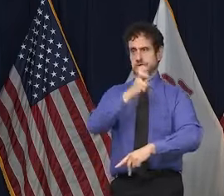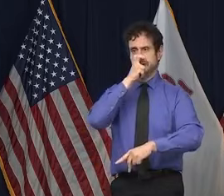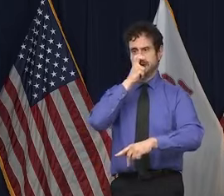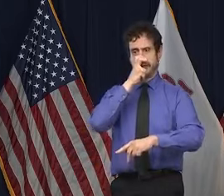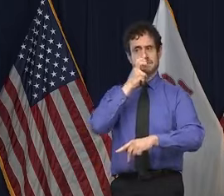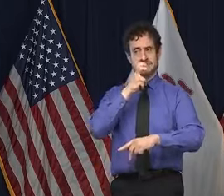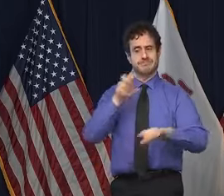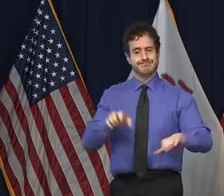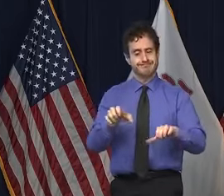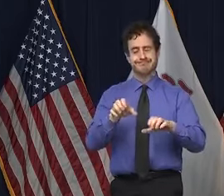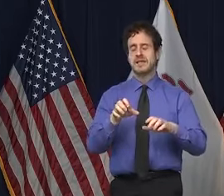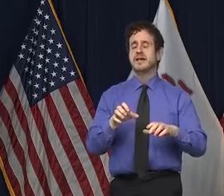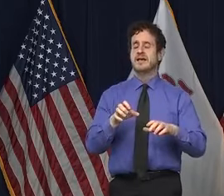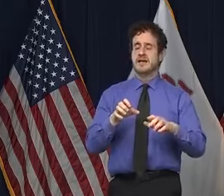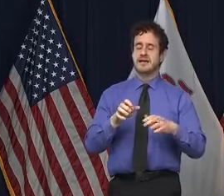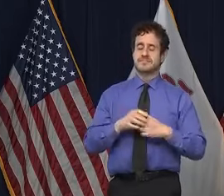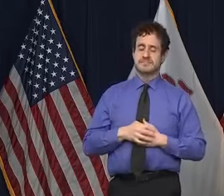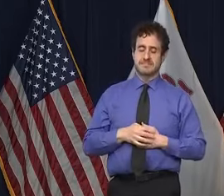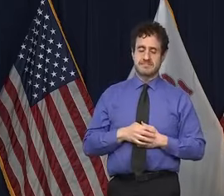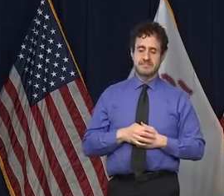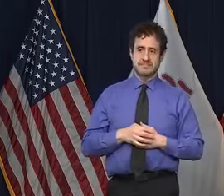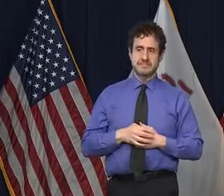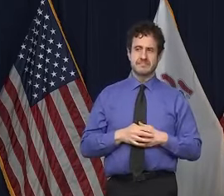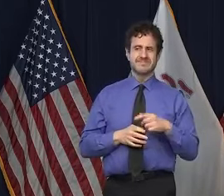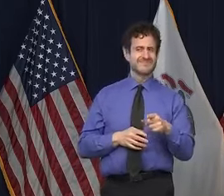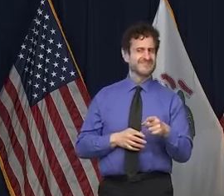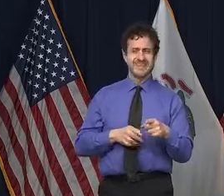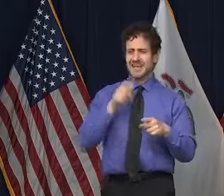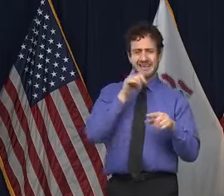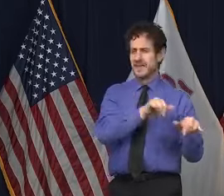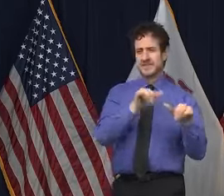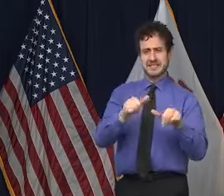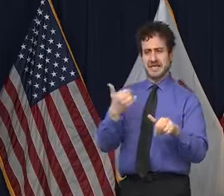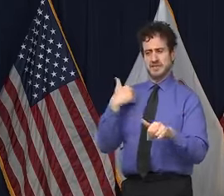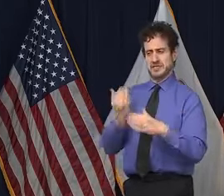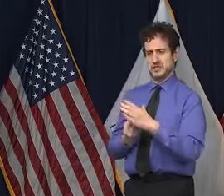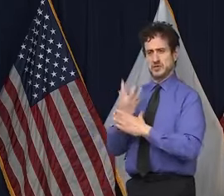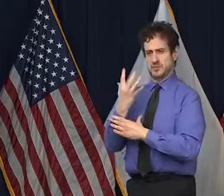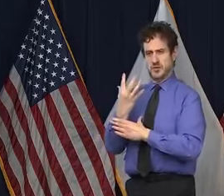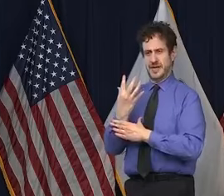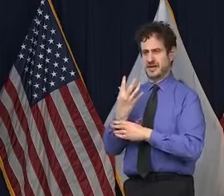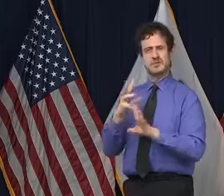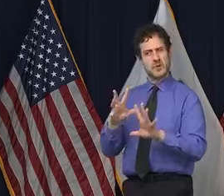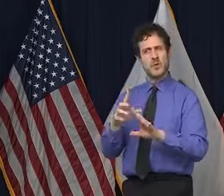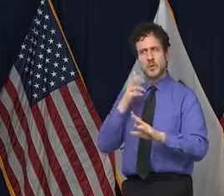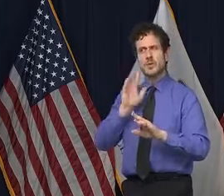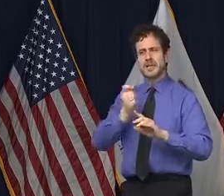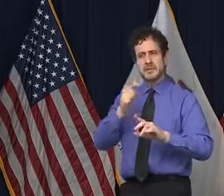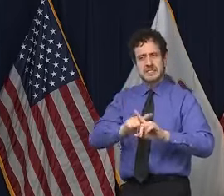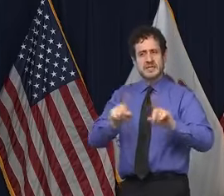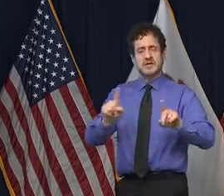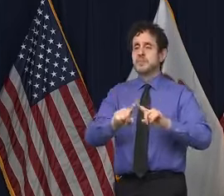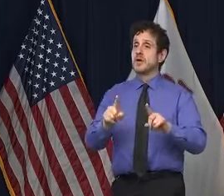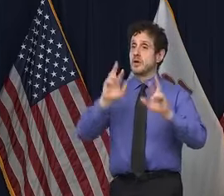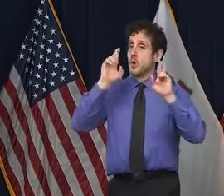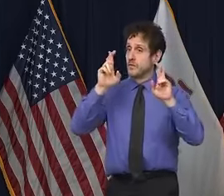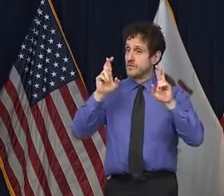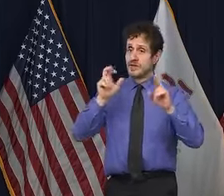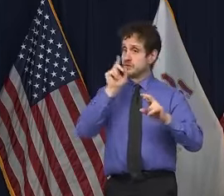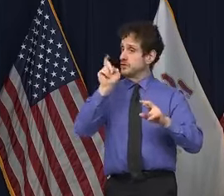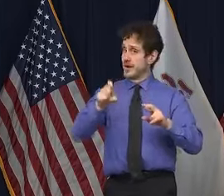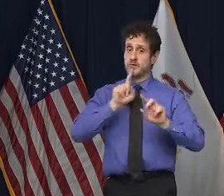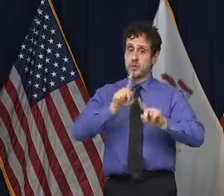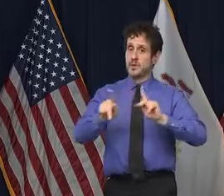and it wouldn't be exactly like the one in the spring if it did happen, but it's not something right now that we think we're going to have to do.